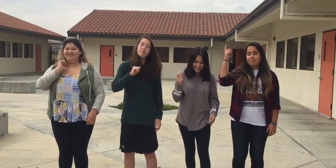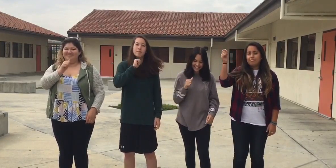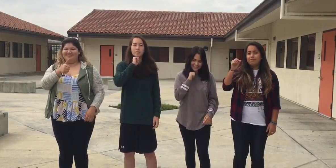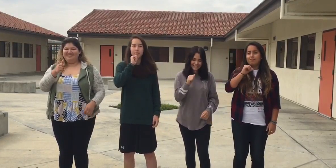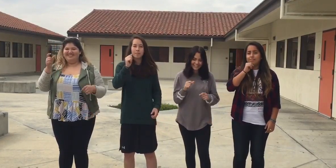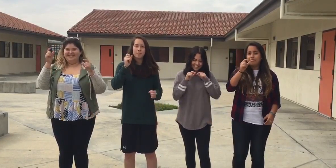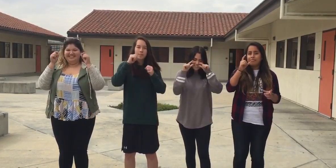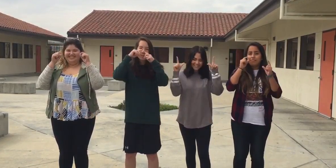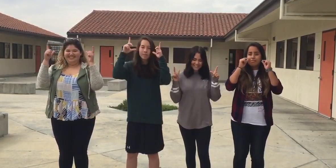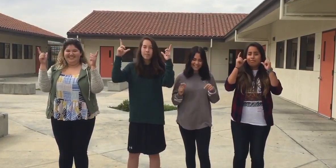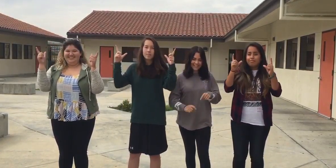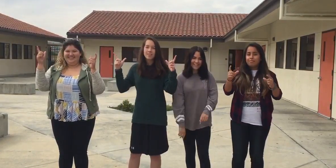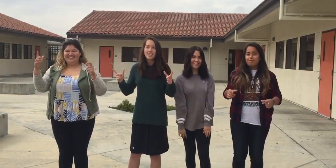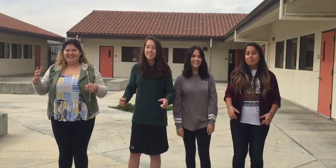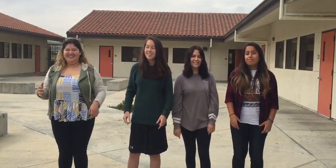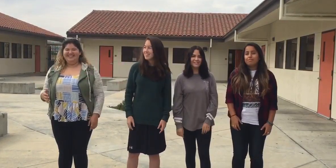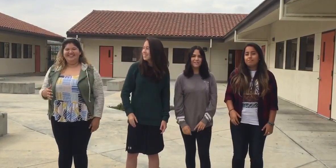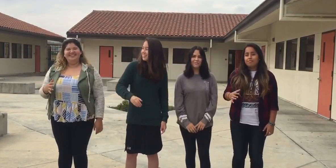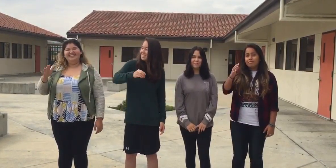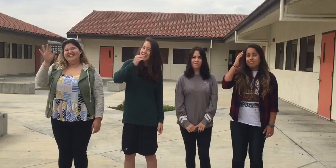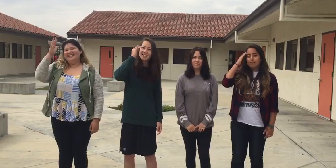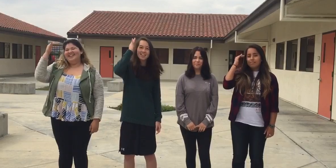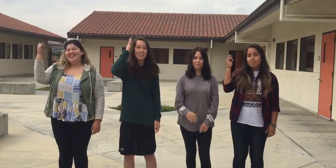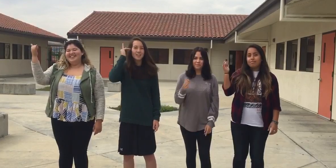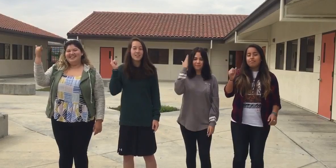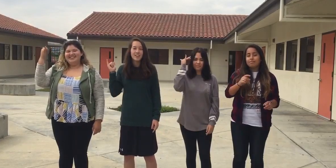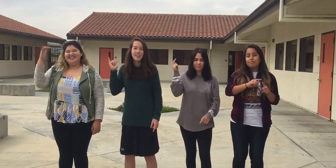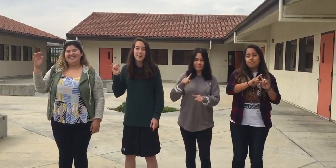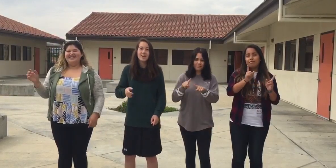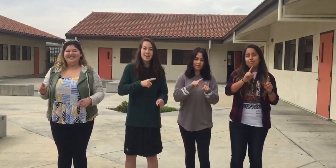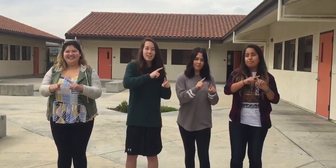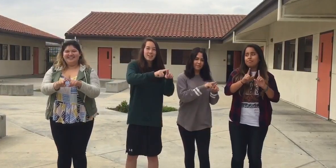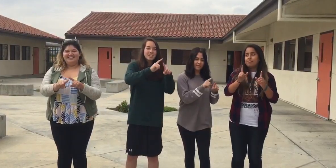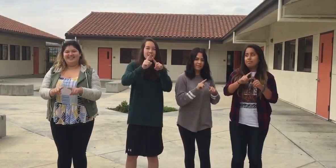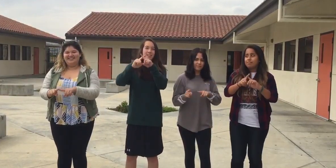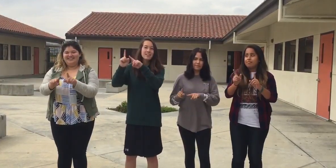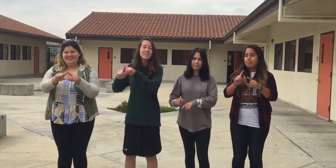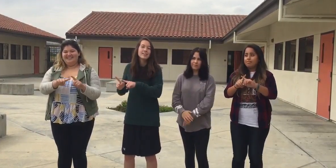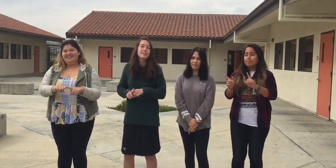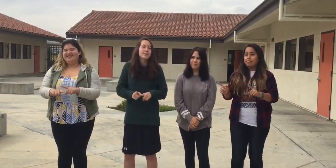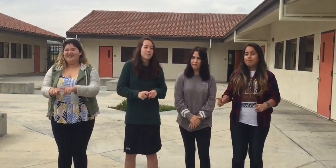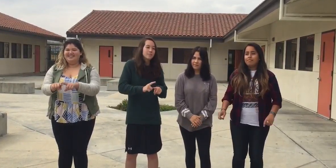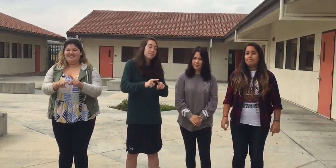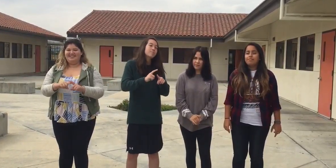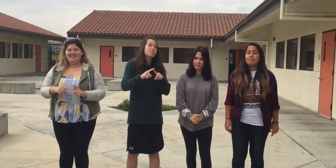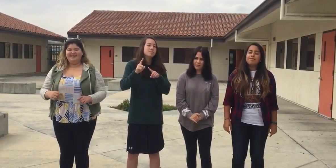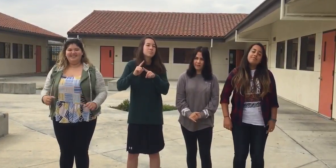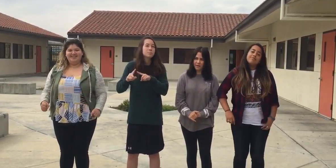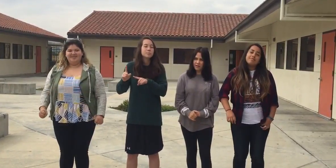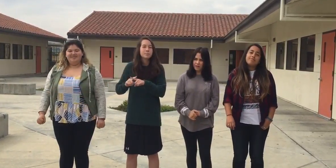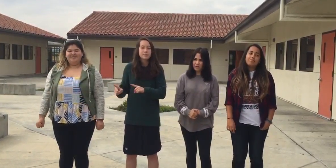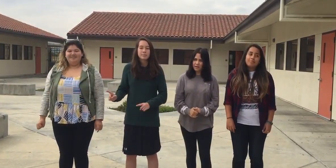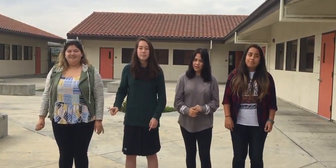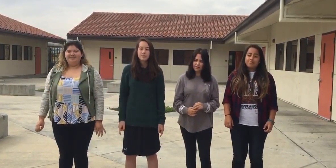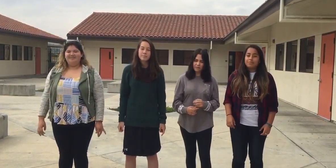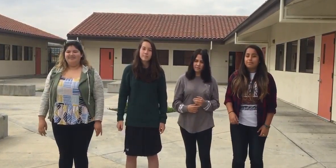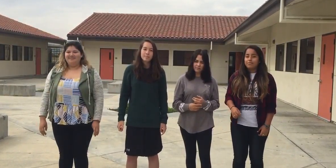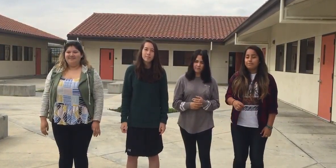slowly It's hard to say that I'd rather stay awake When I'm asleep